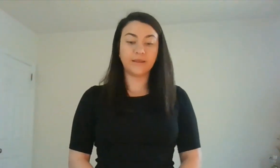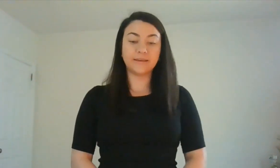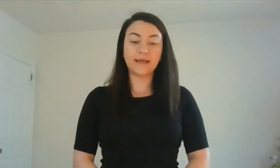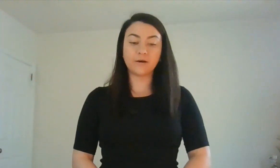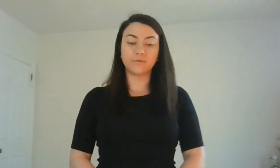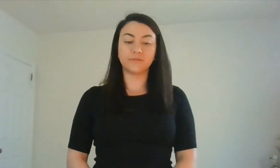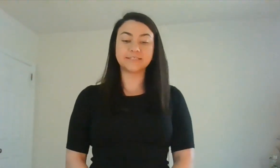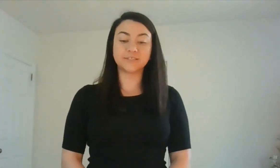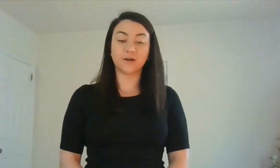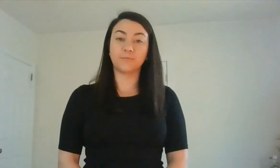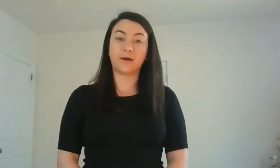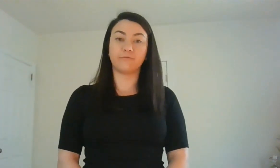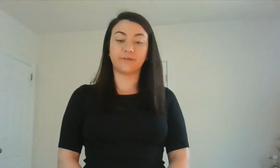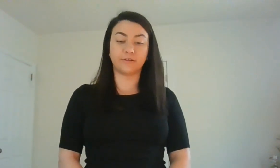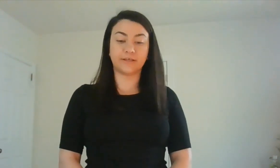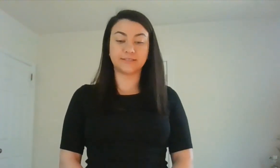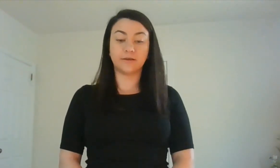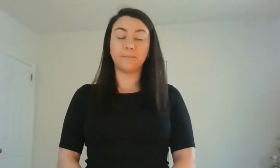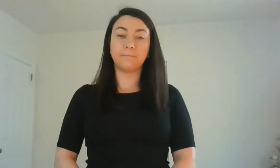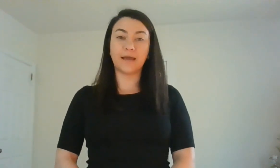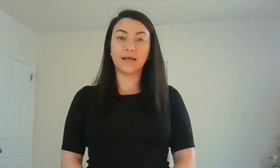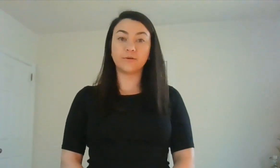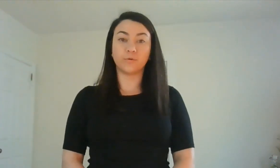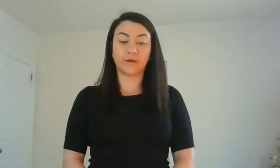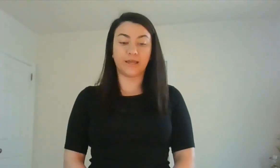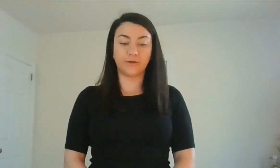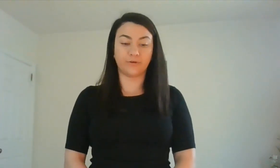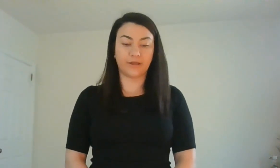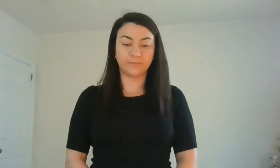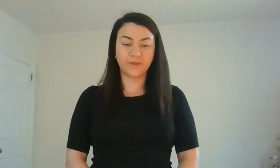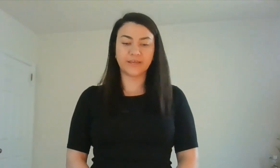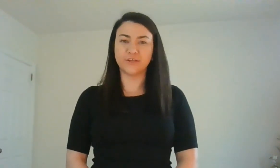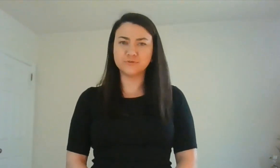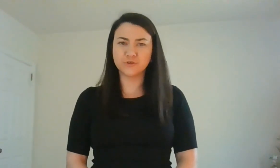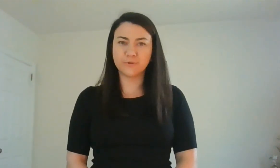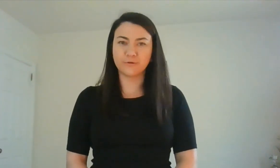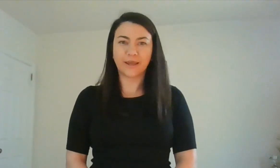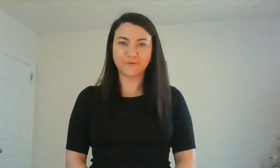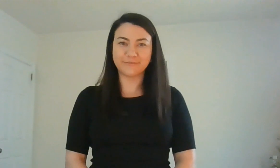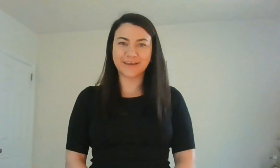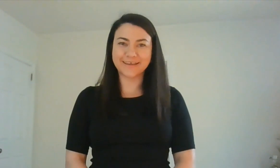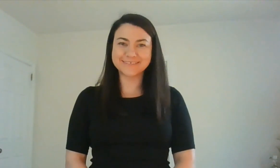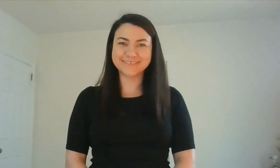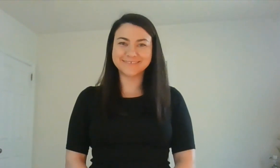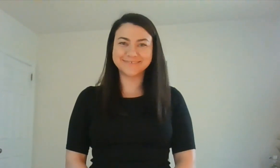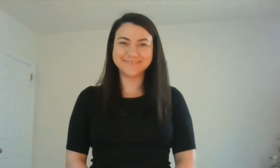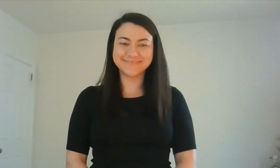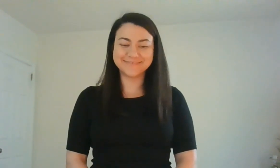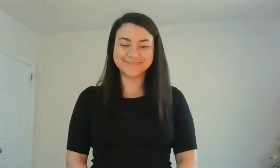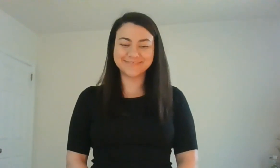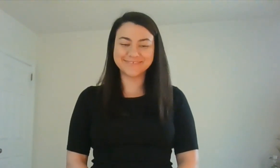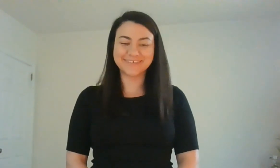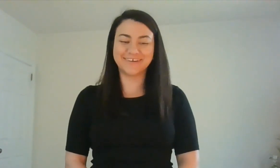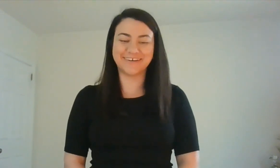Now, let's talk about feeling mad or angry. Can you show me your angry face? Good.